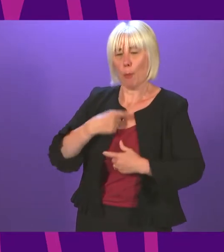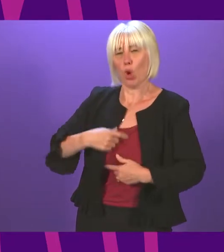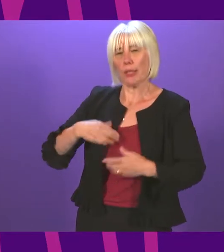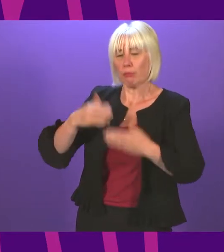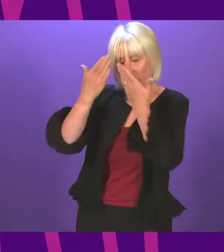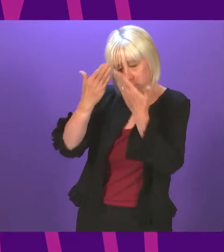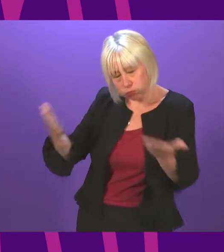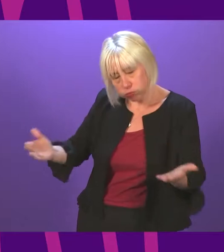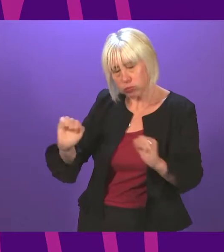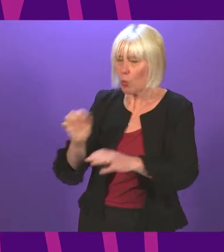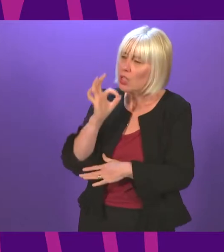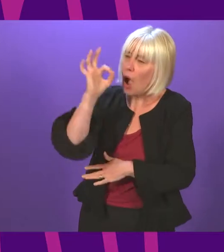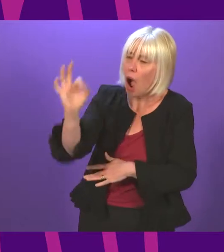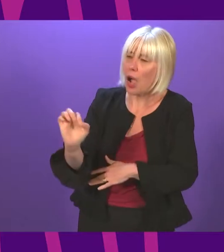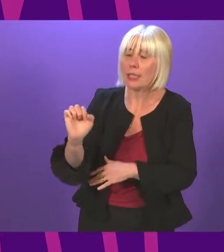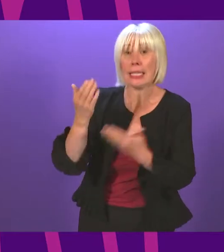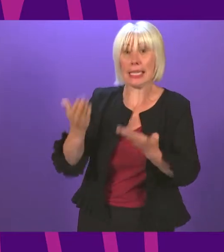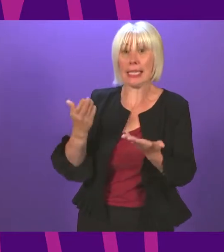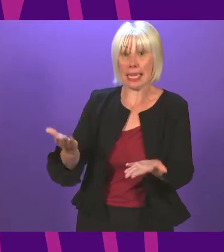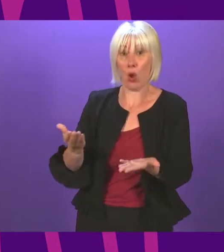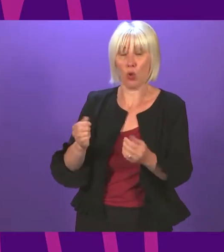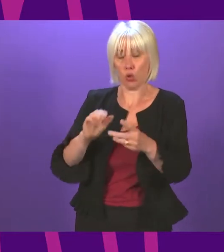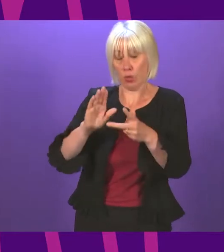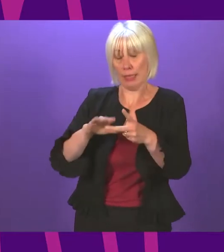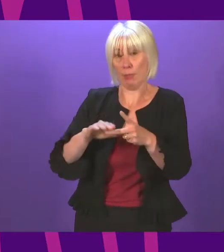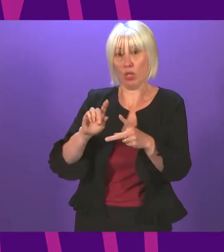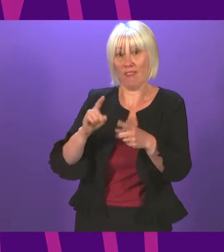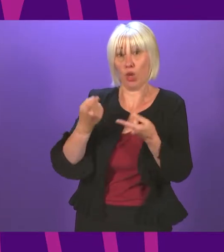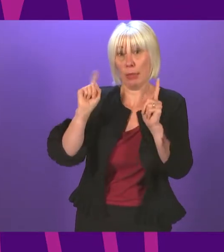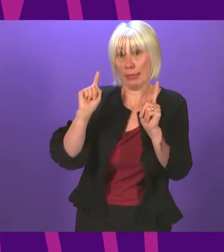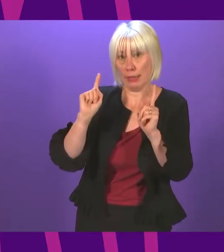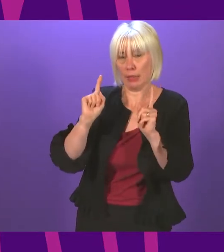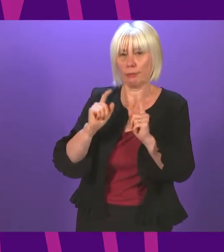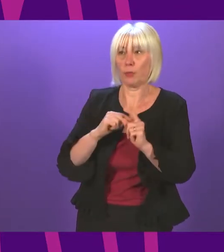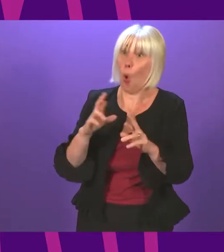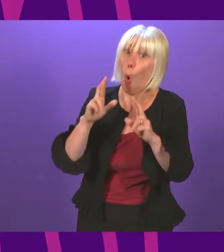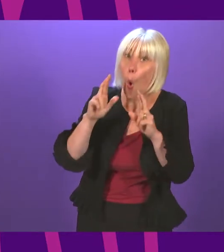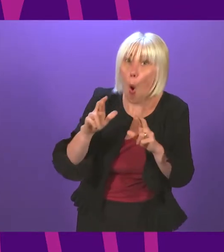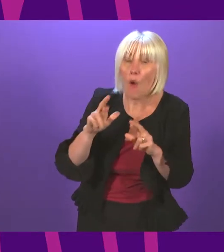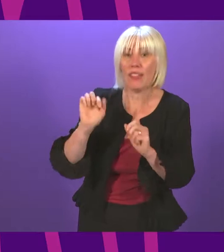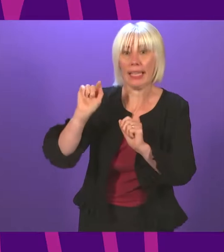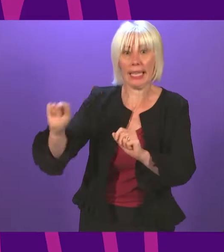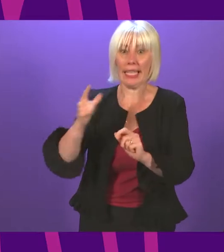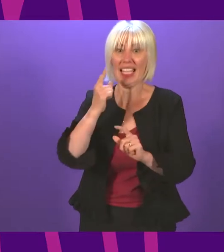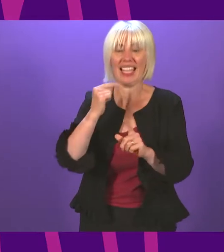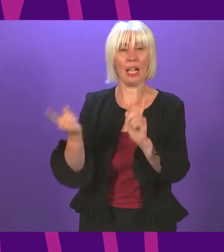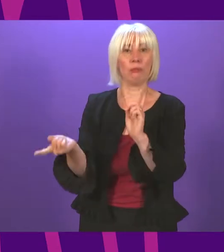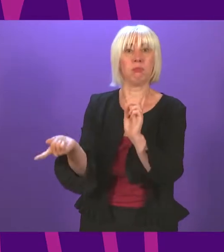personal respect for to ask her this question which I will now put to the Deputy First Minister in the hope that he might address